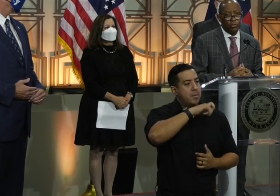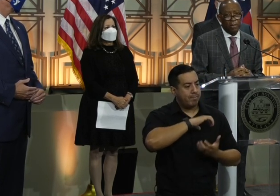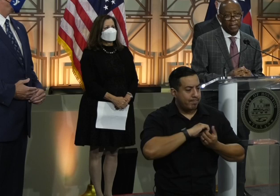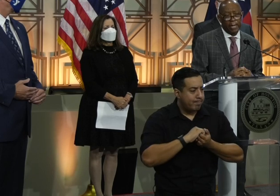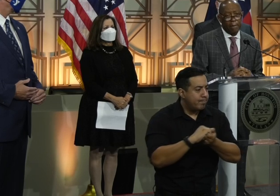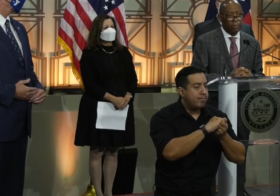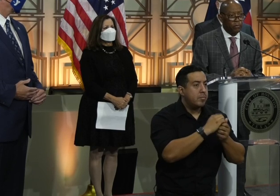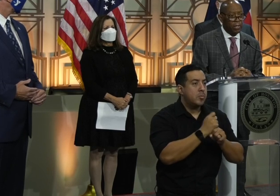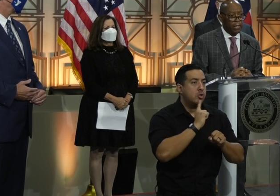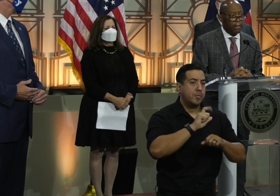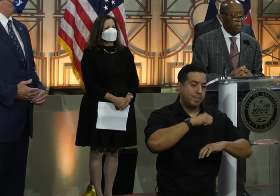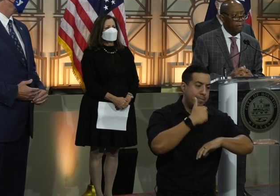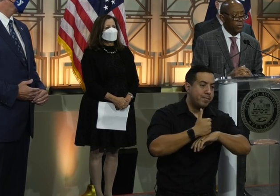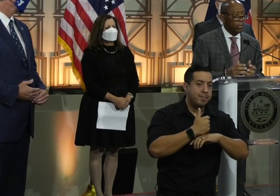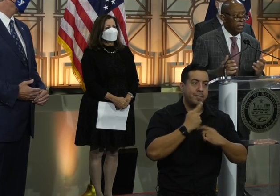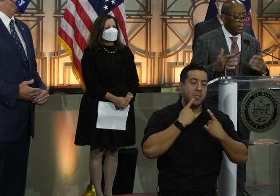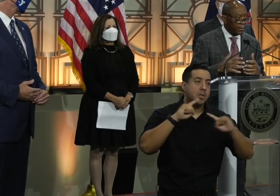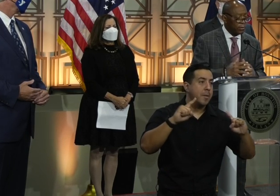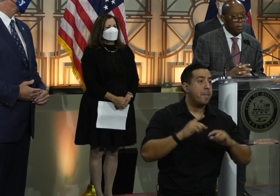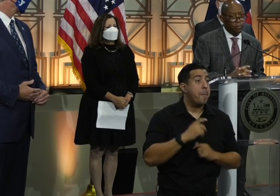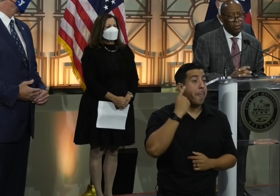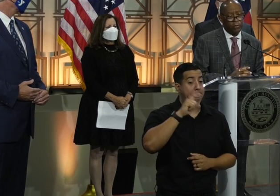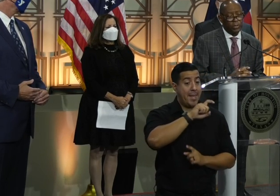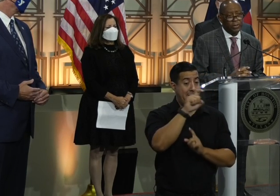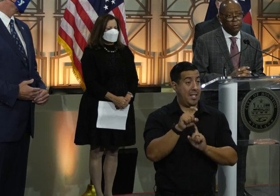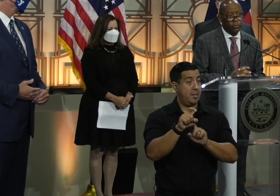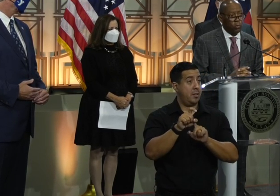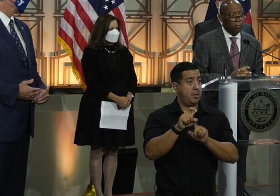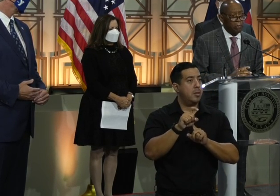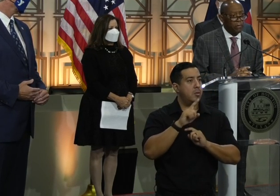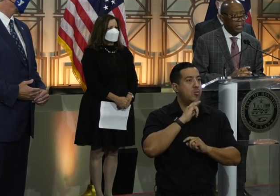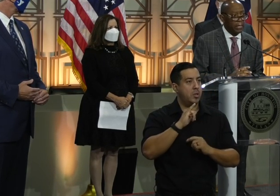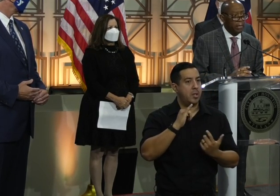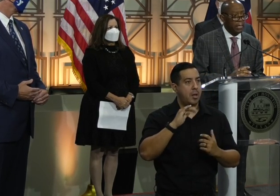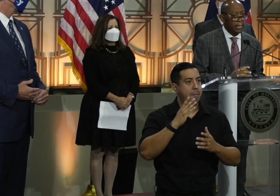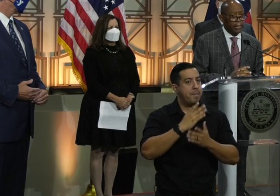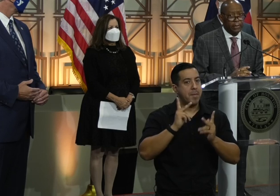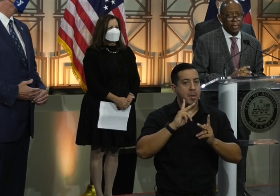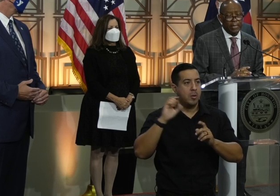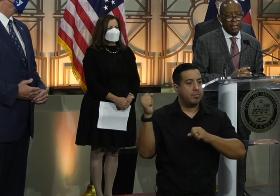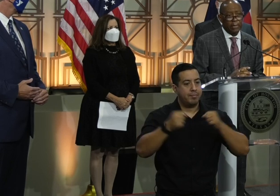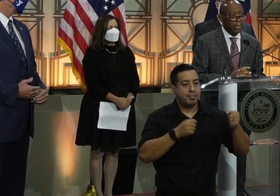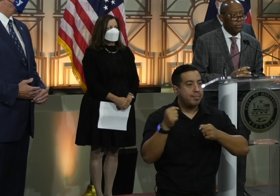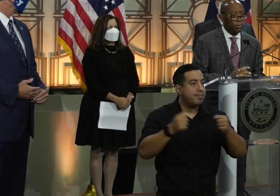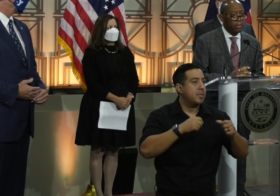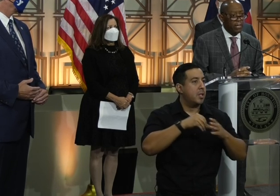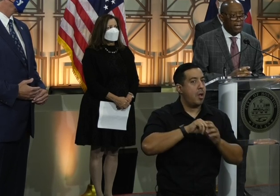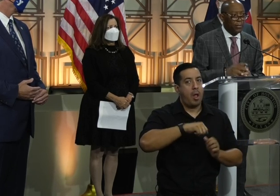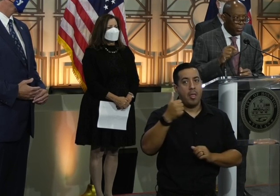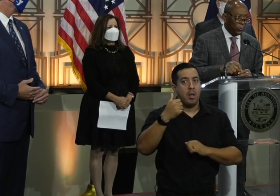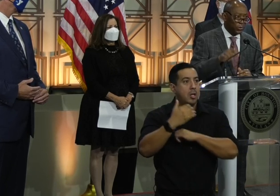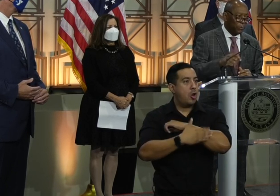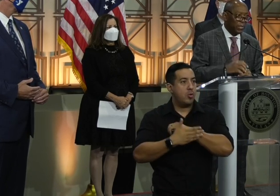to make it happen. Texas resettles more people than any other state in the country,